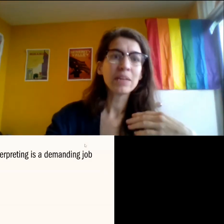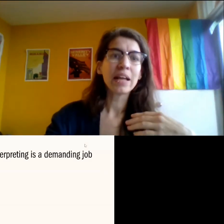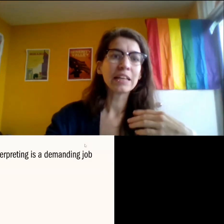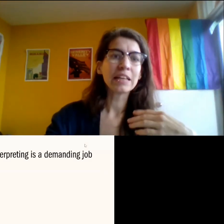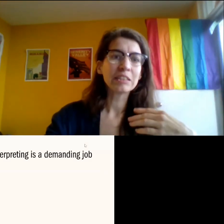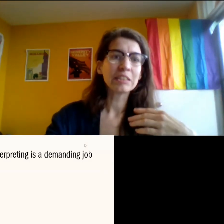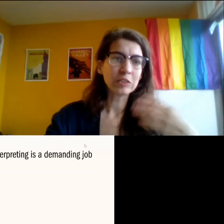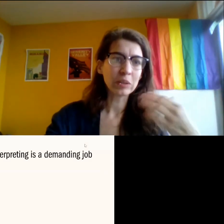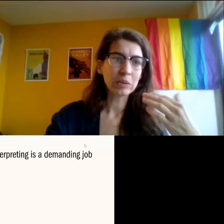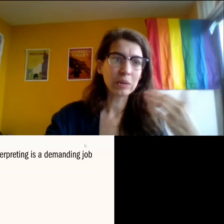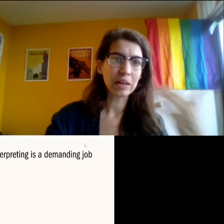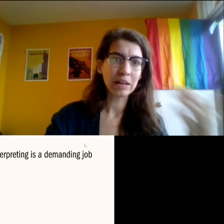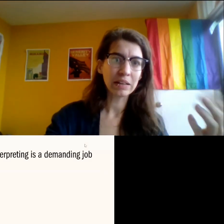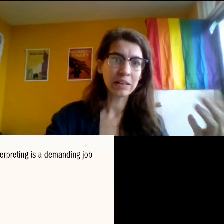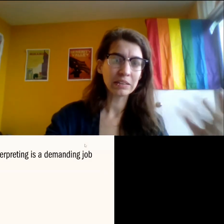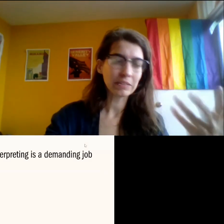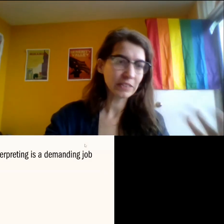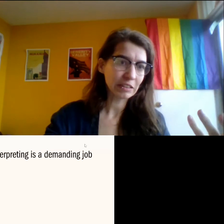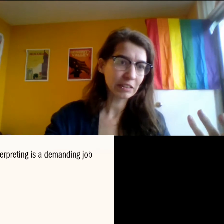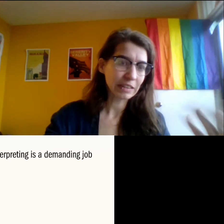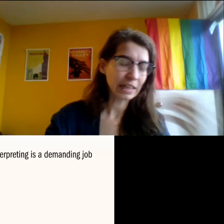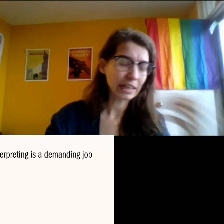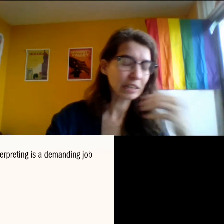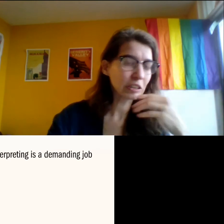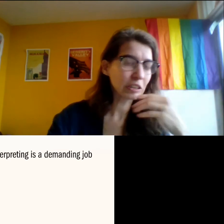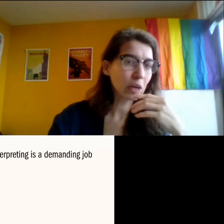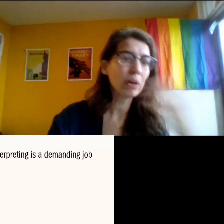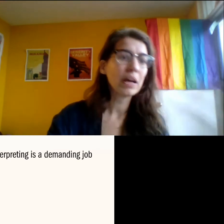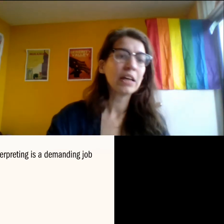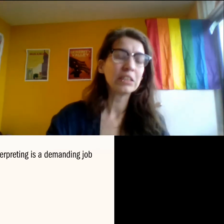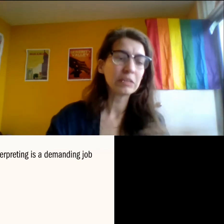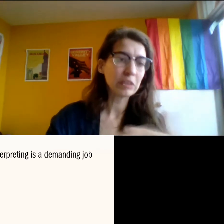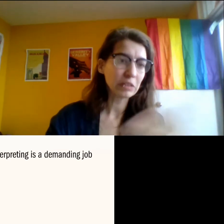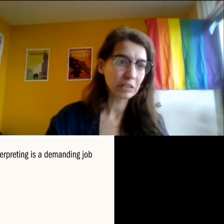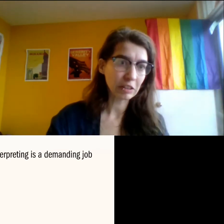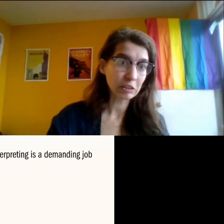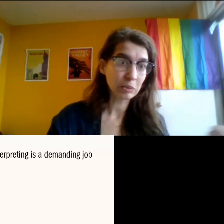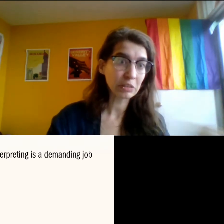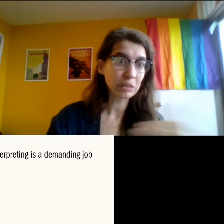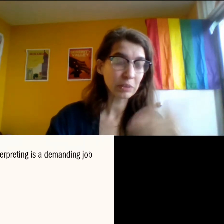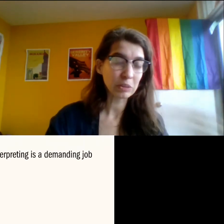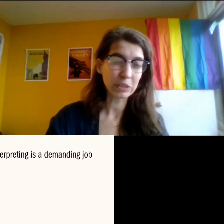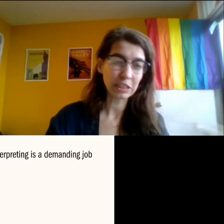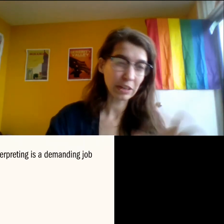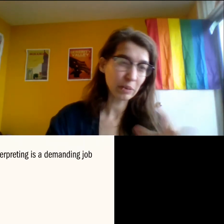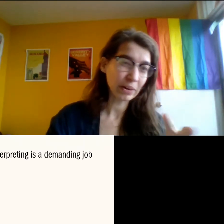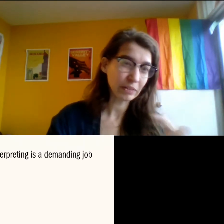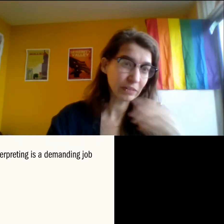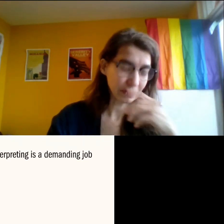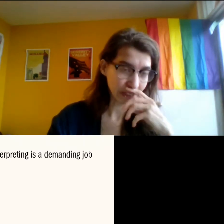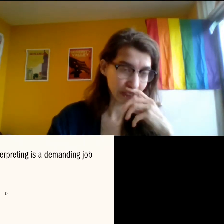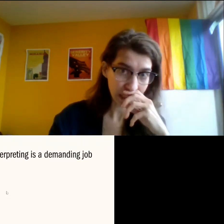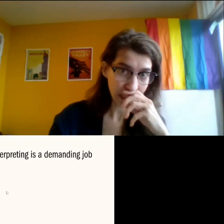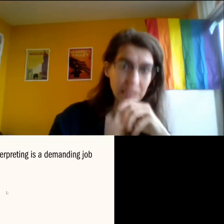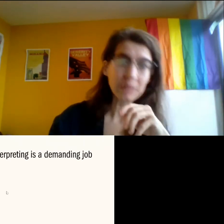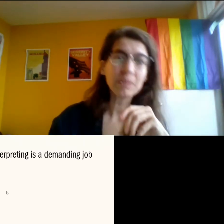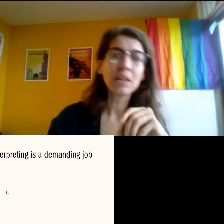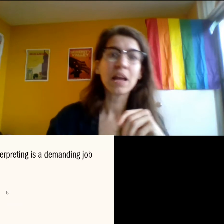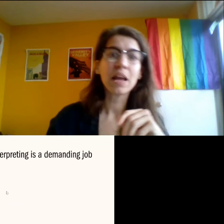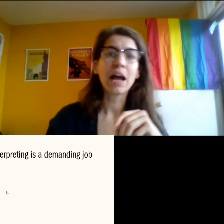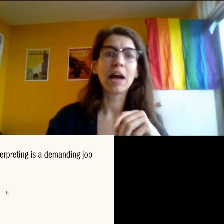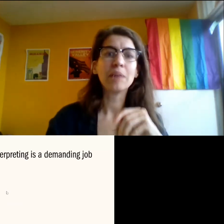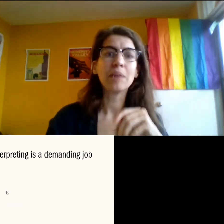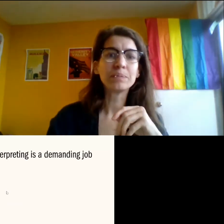and it's also, uh, it's a physical thing. So as you've noticed, our interpreters have been switching out about every 15 minutes.